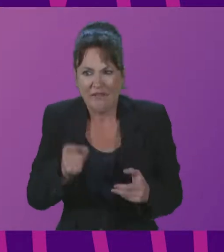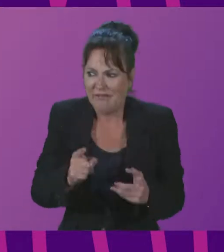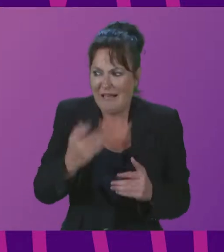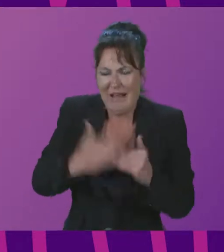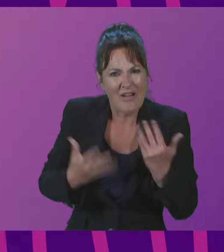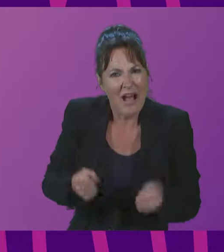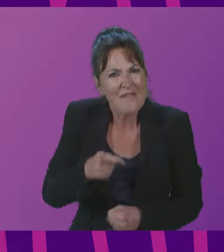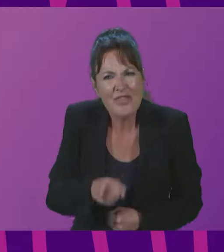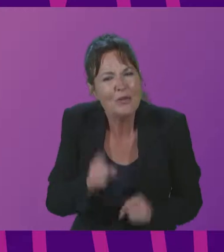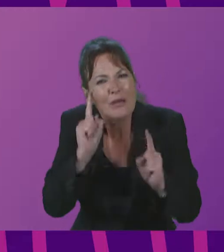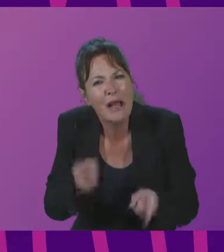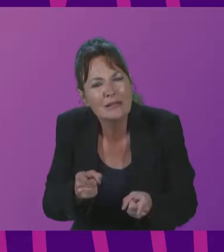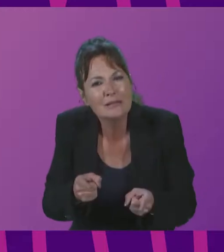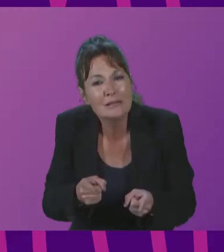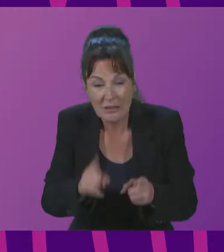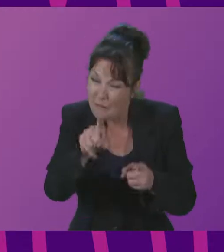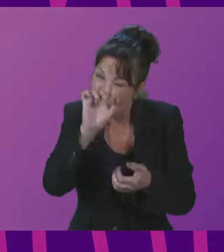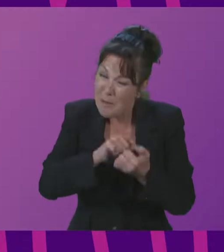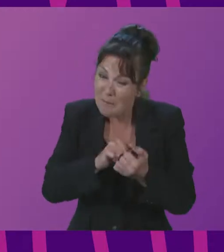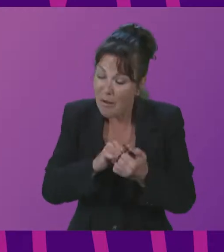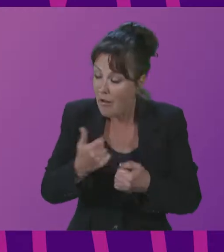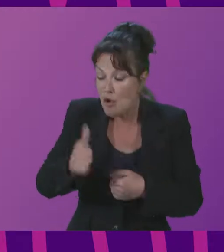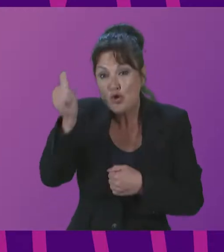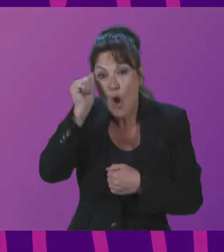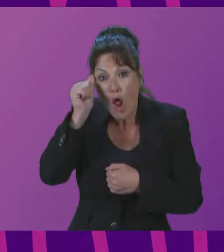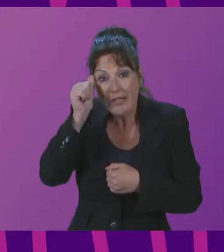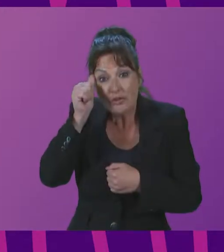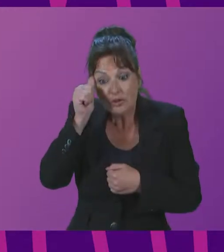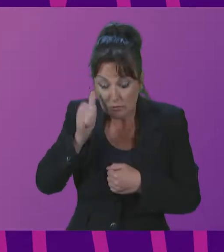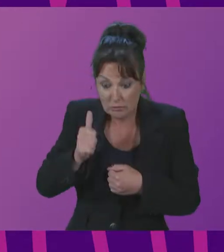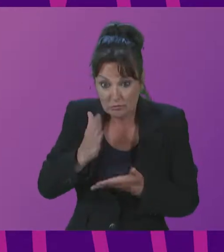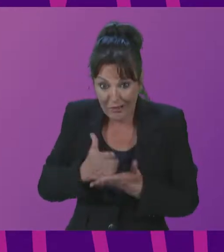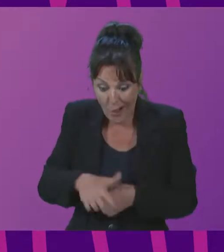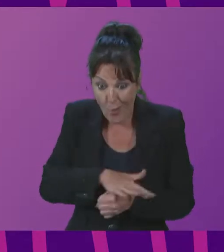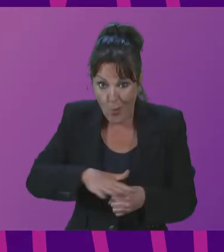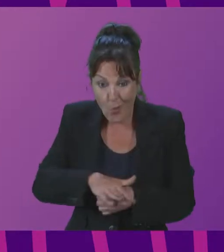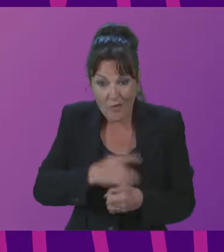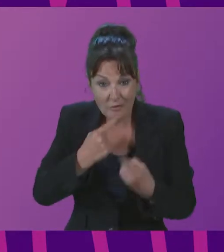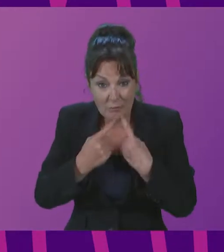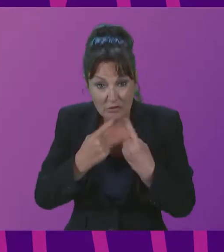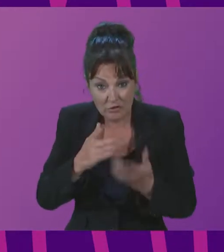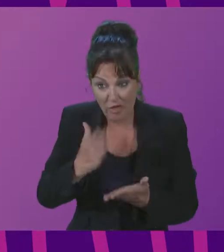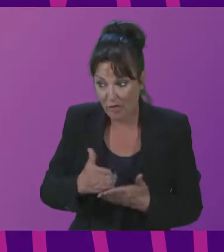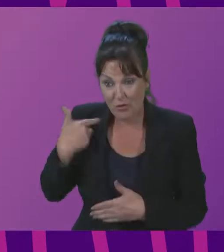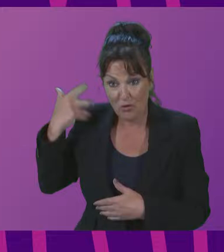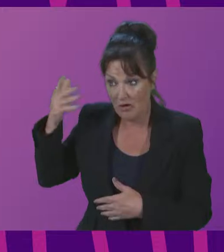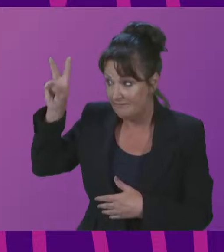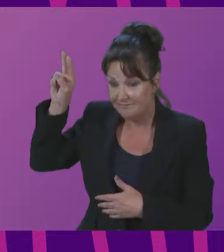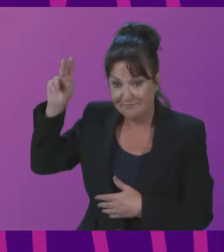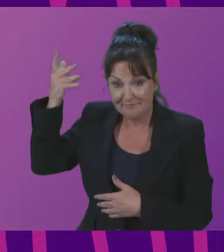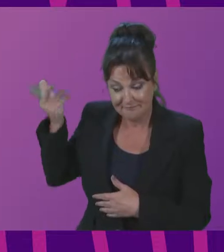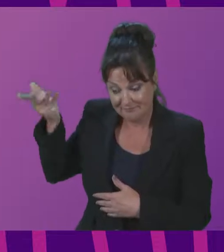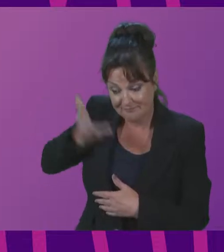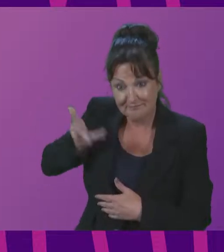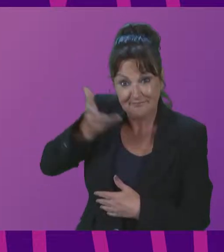see it. And knowledge of nature is local. It is our indigenous stories, with the wisdom of watercourses of rivers, the flights of